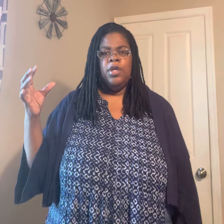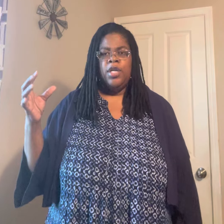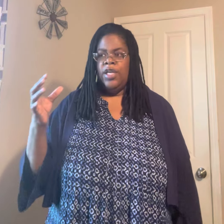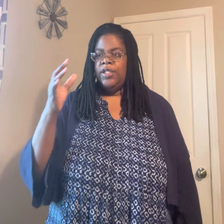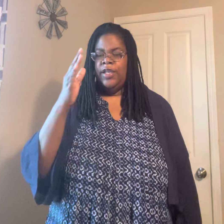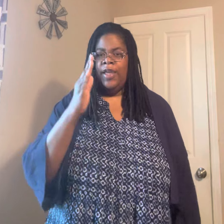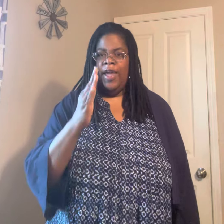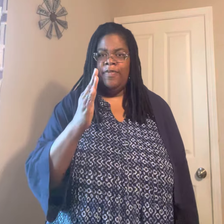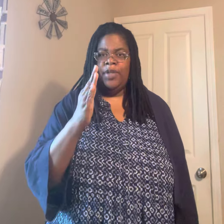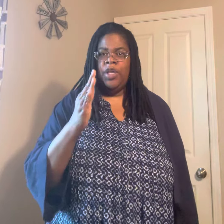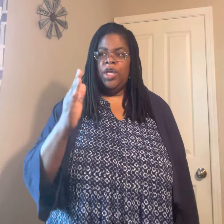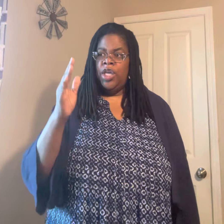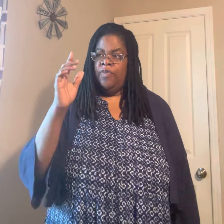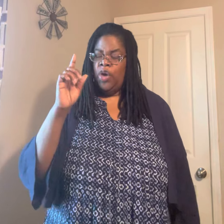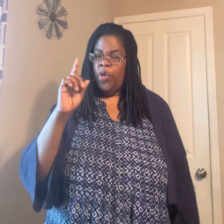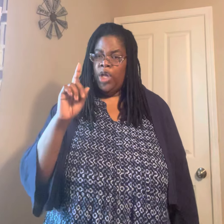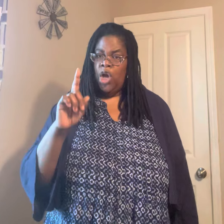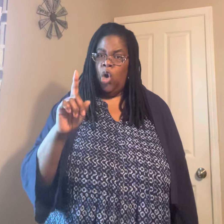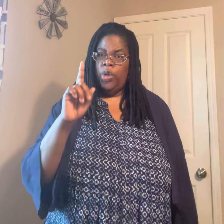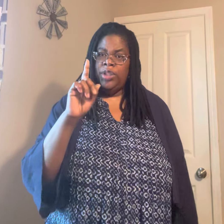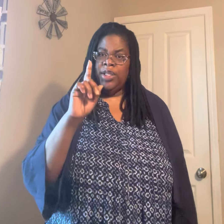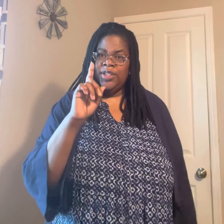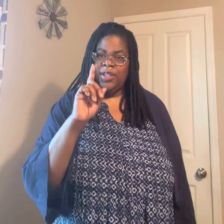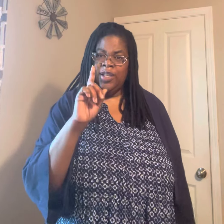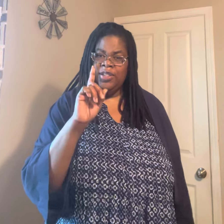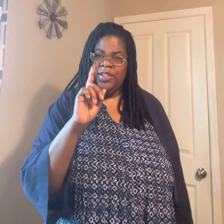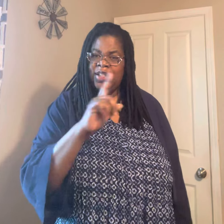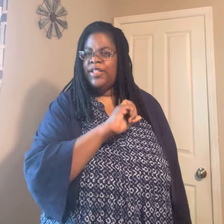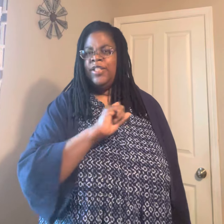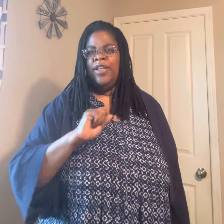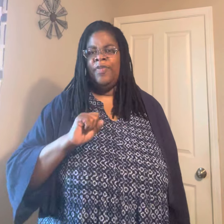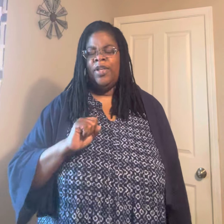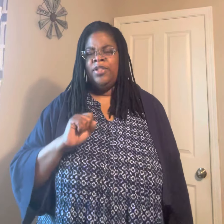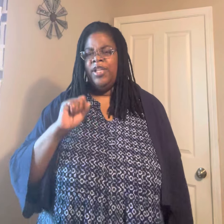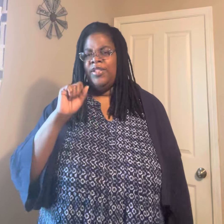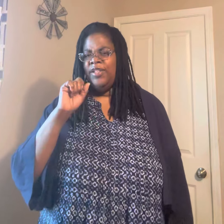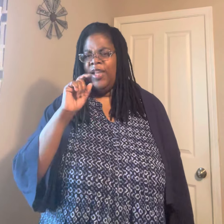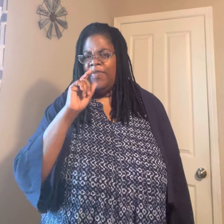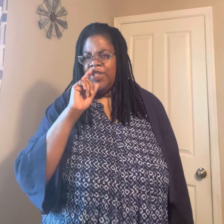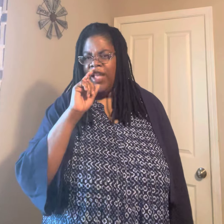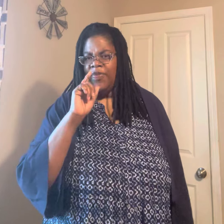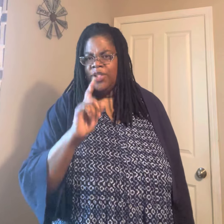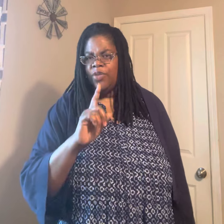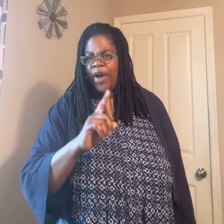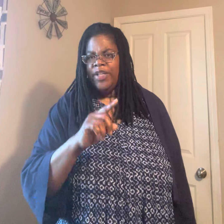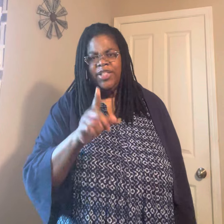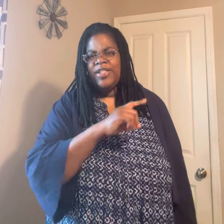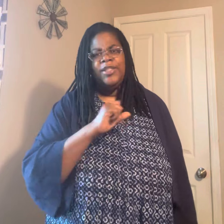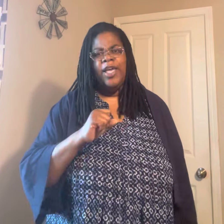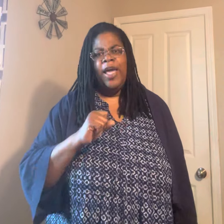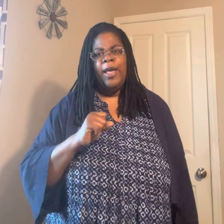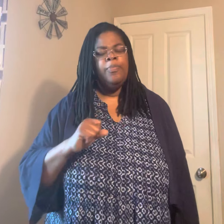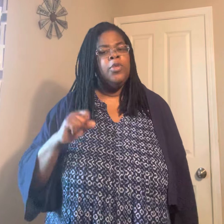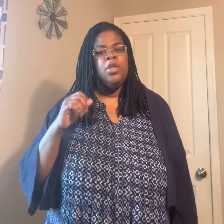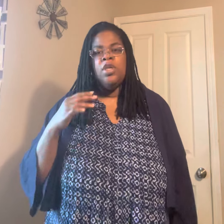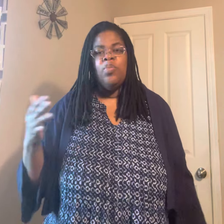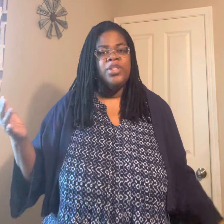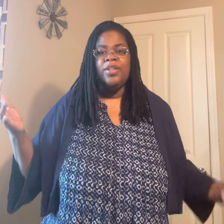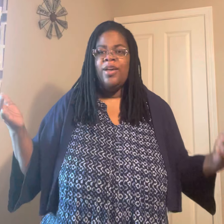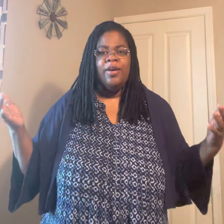He's in heaven, even though he only just, he just has given it, just gave his life to Christ just in time. It was enough.